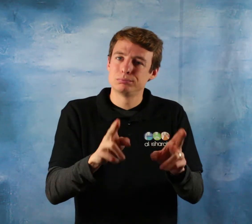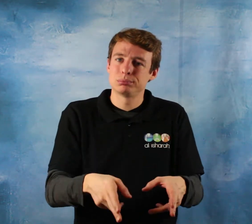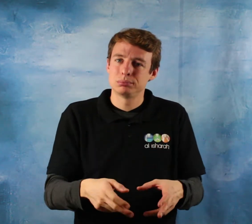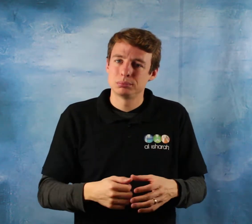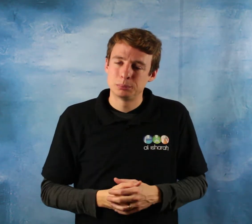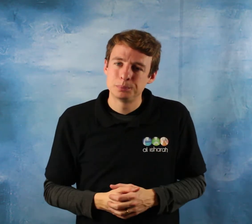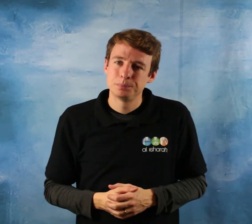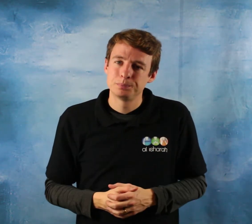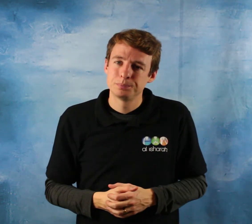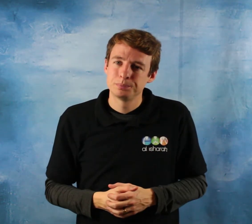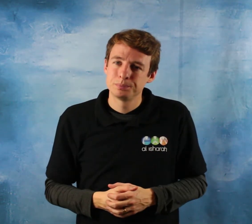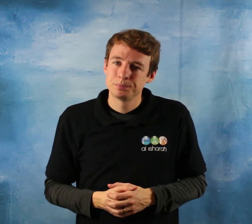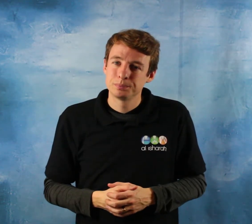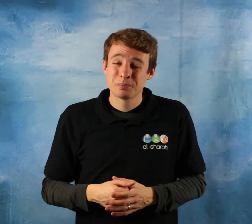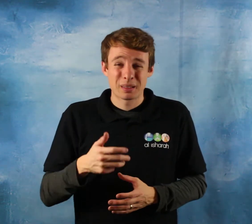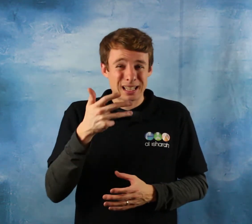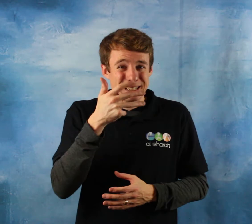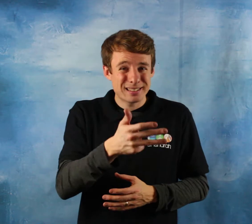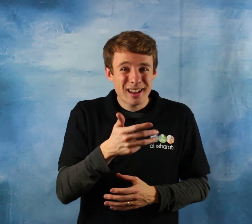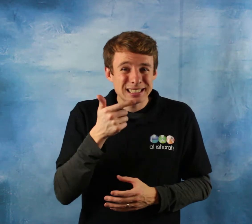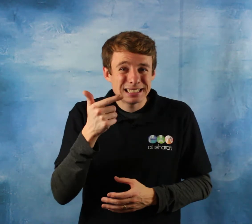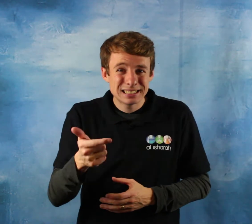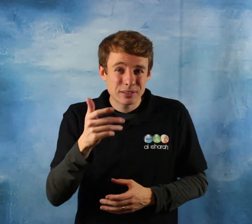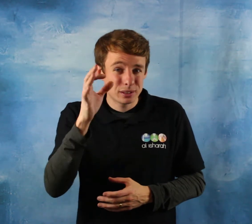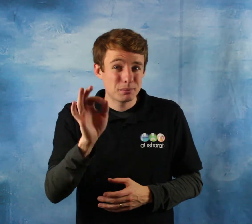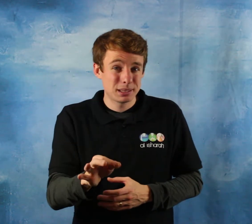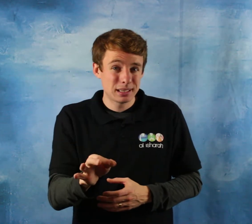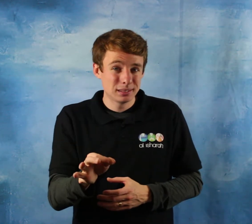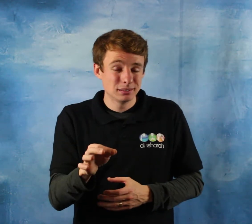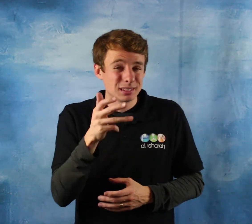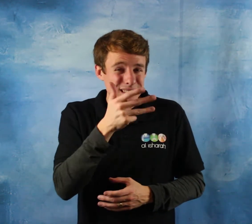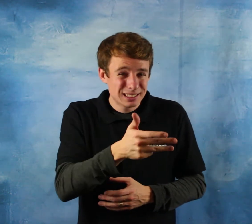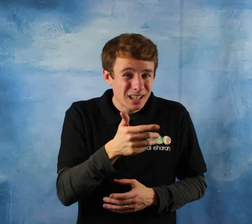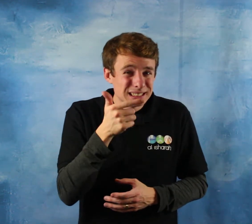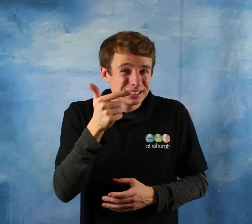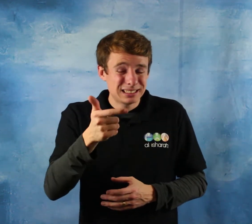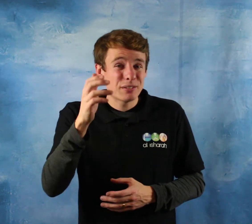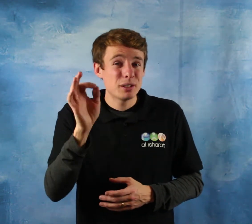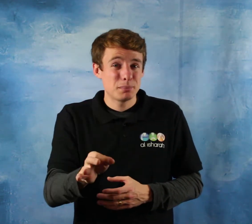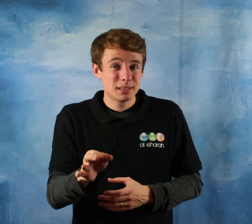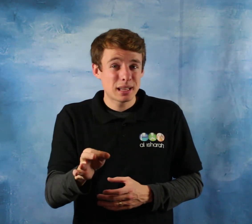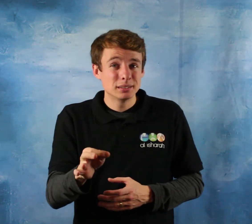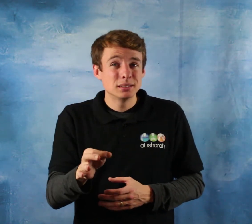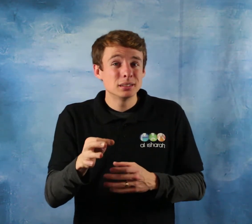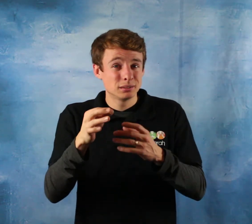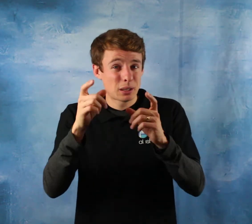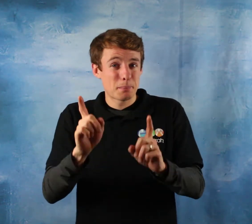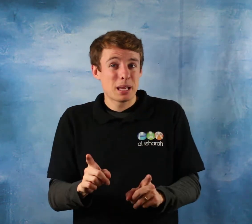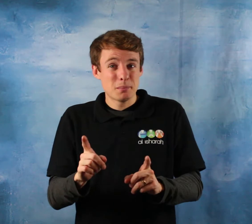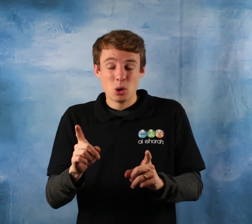97% of all known victims of interpersonal violence in Tower Hamlets are female a significant bias